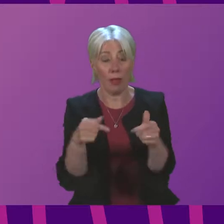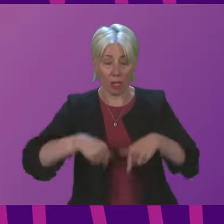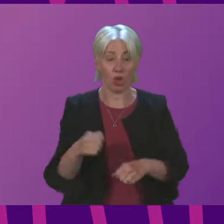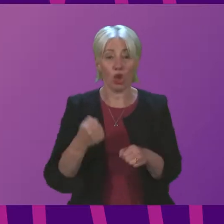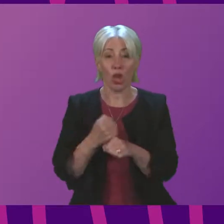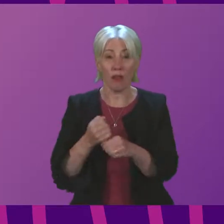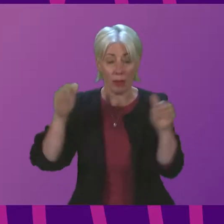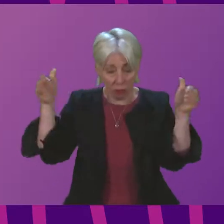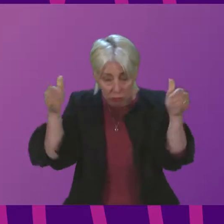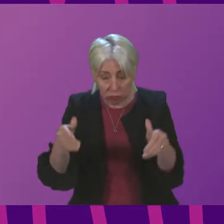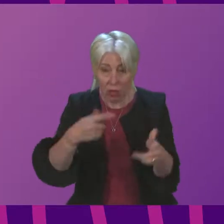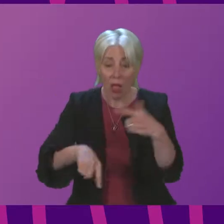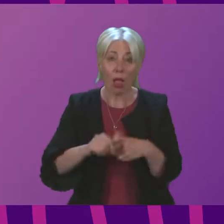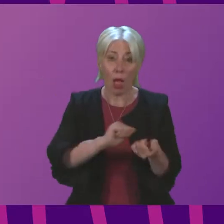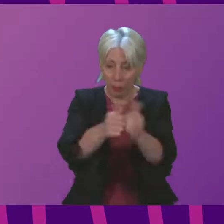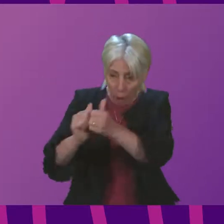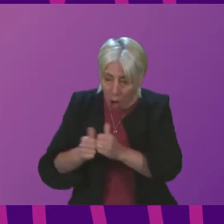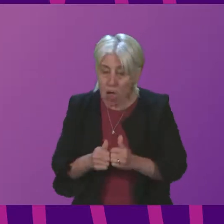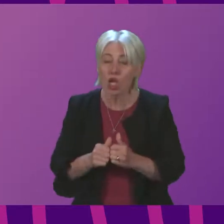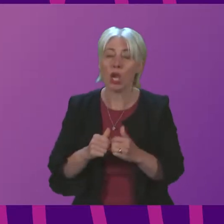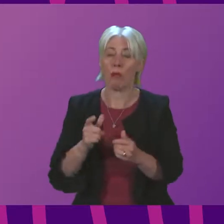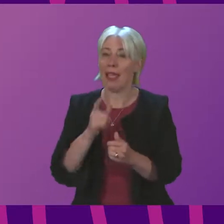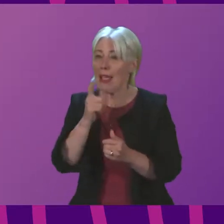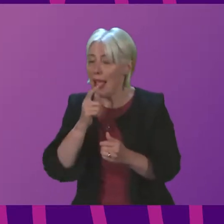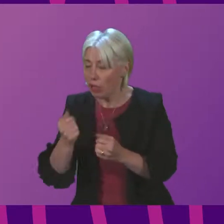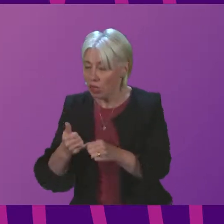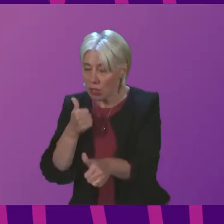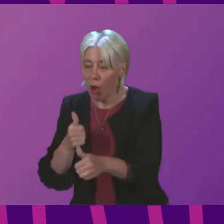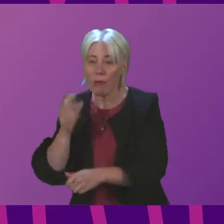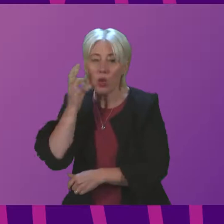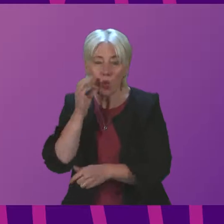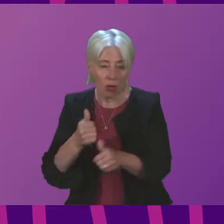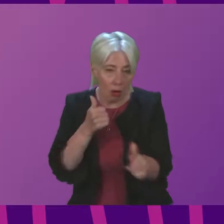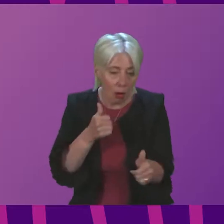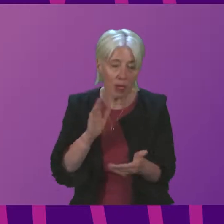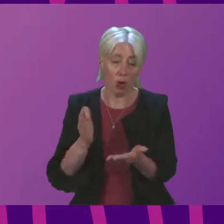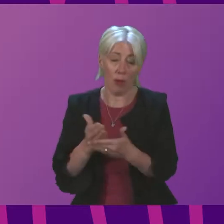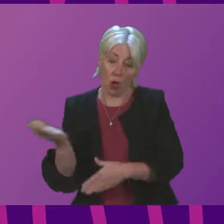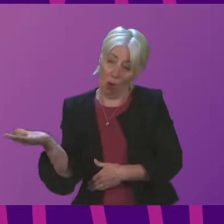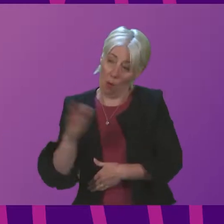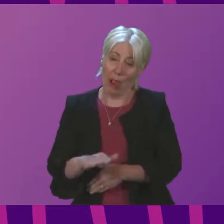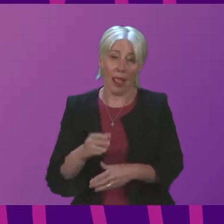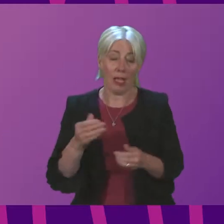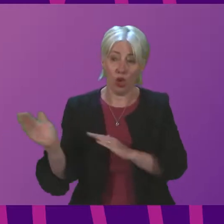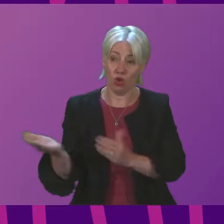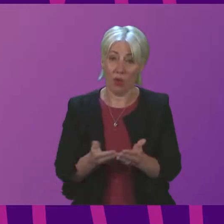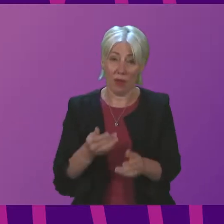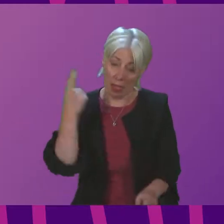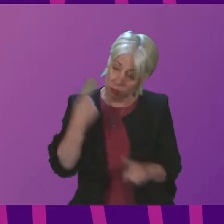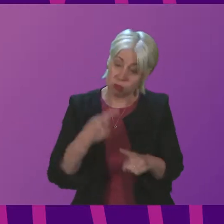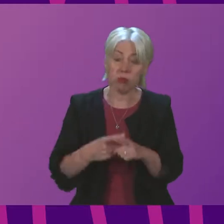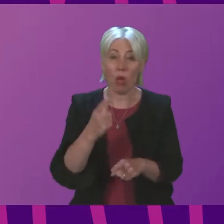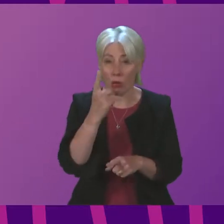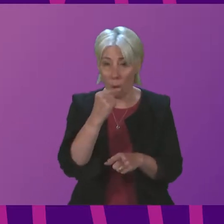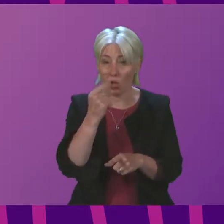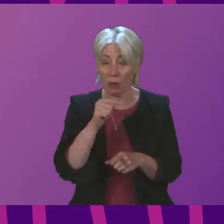Government, local resilience partnerships and the power and utility companies is on restoring services to those affected as quickly as possible,